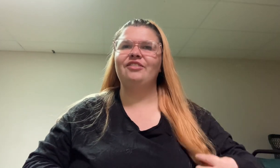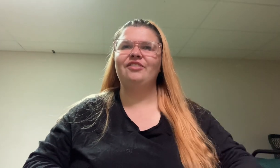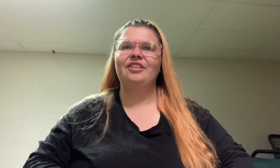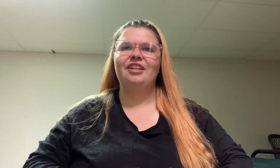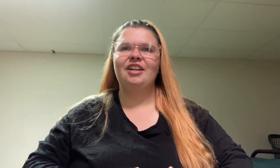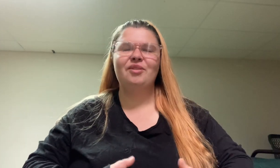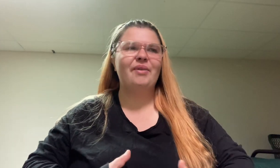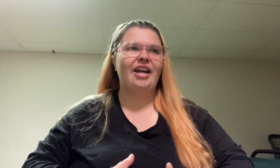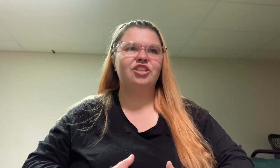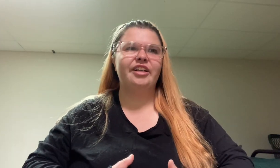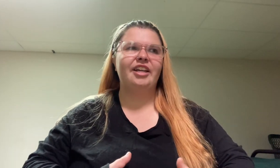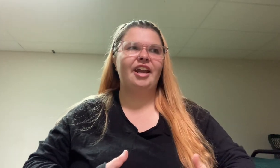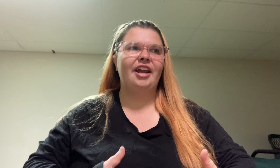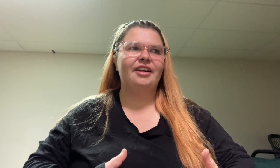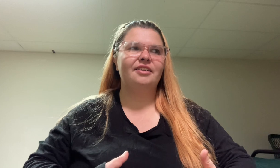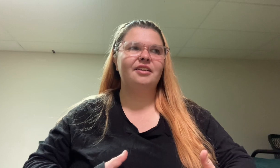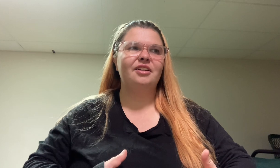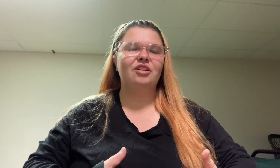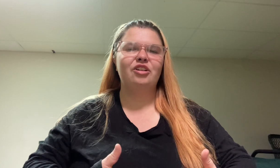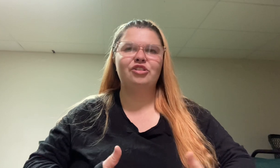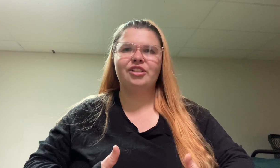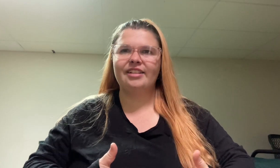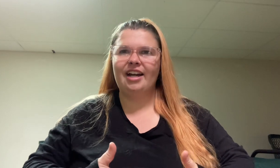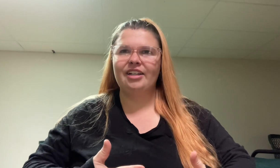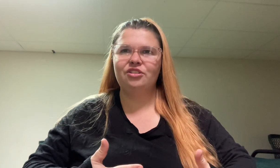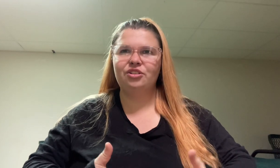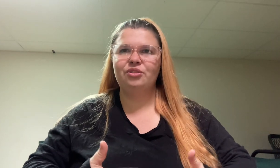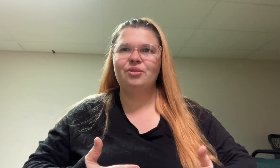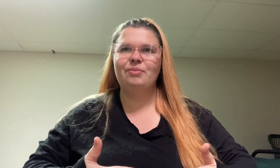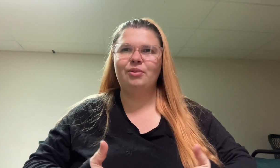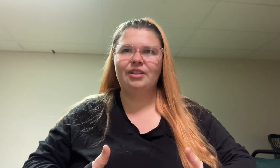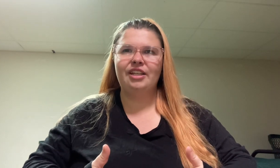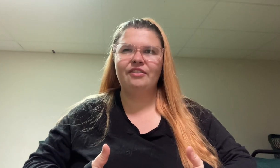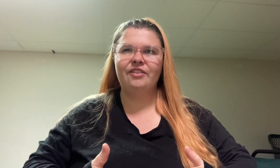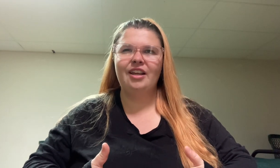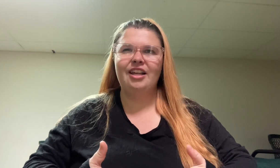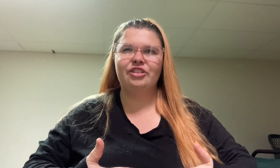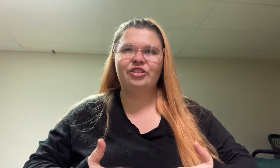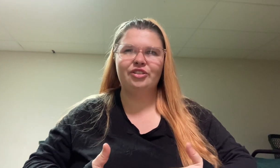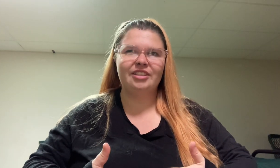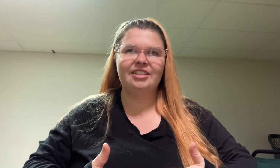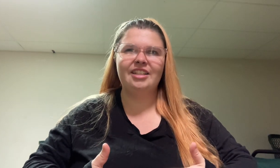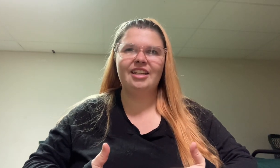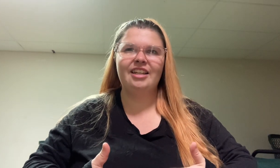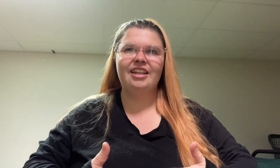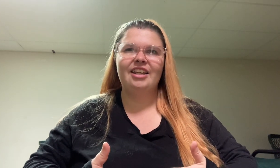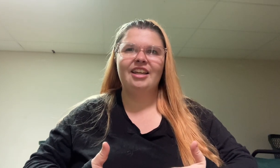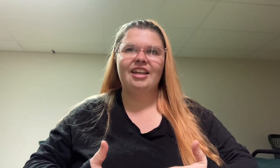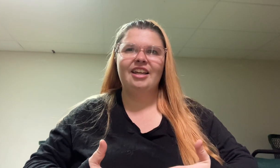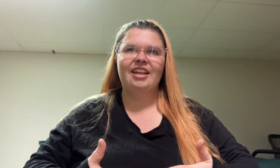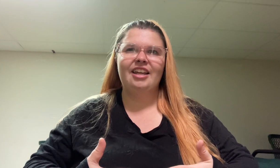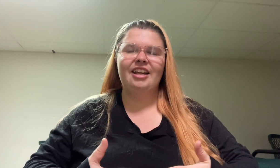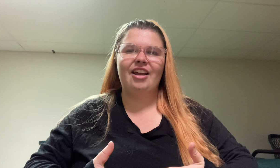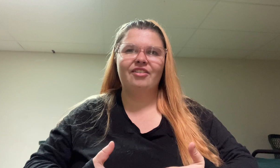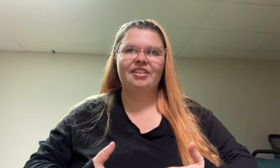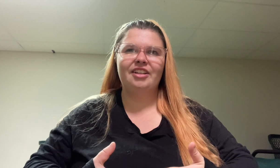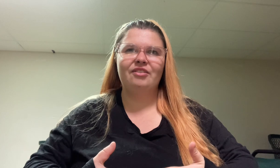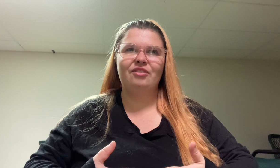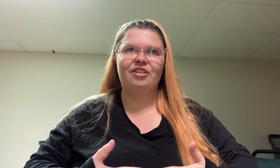in magic and you just got to believe and trust it and everything will